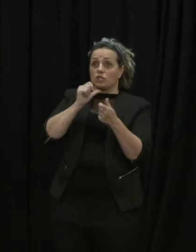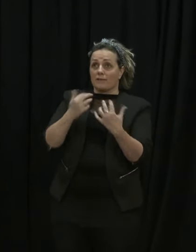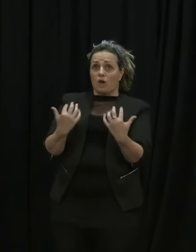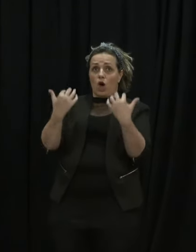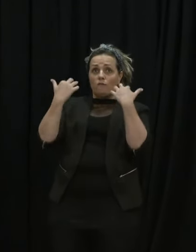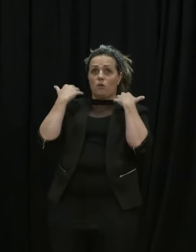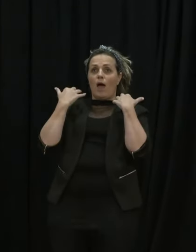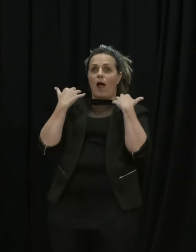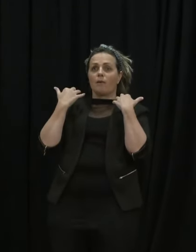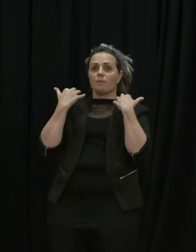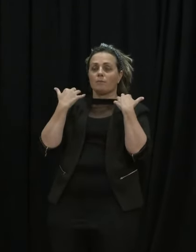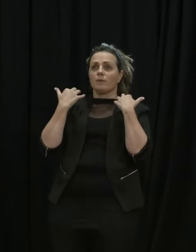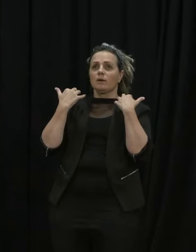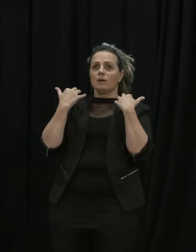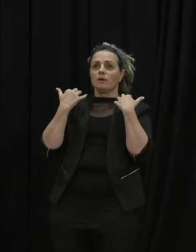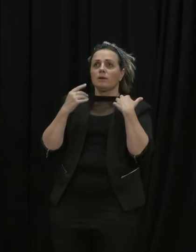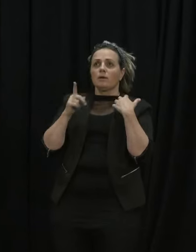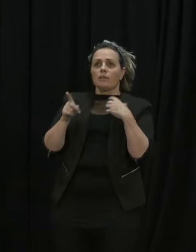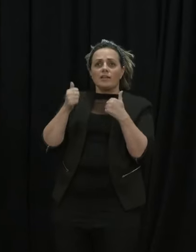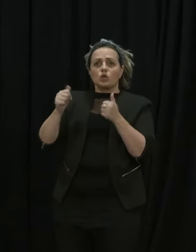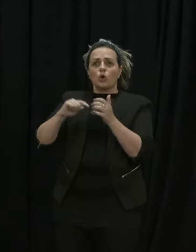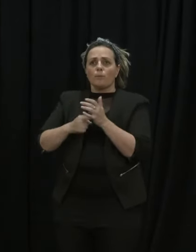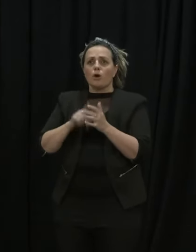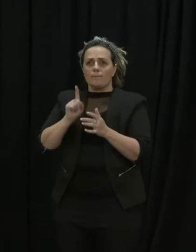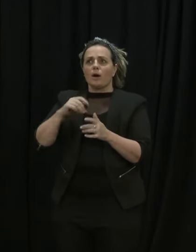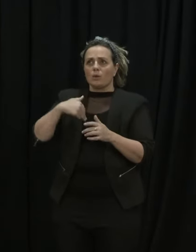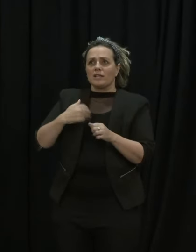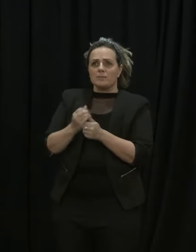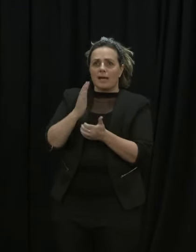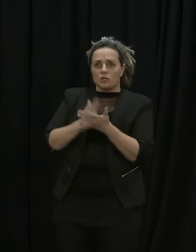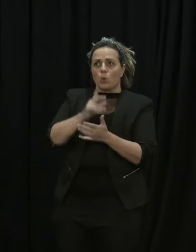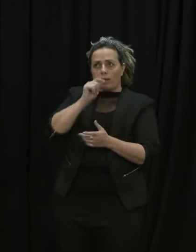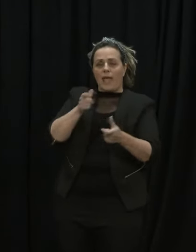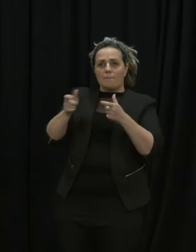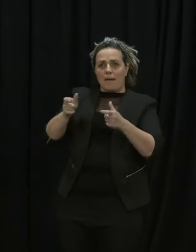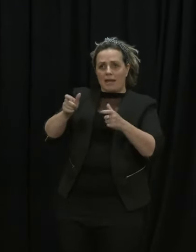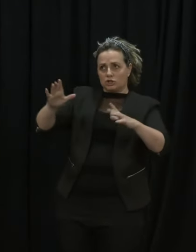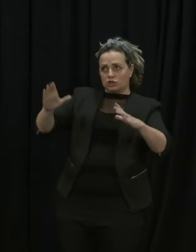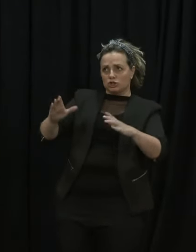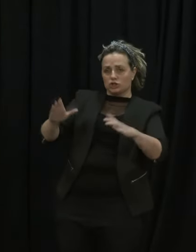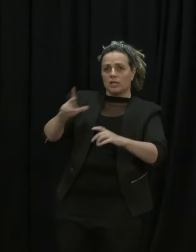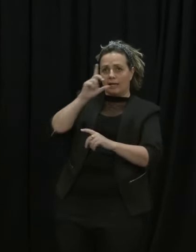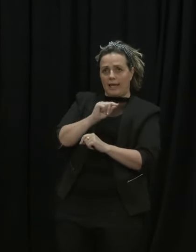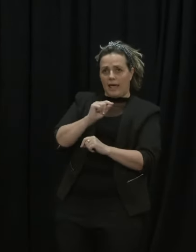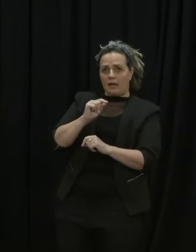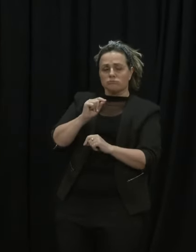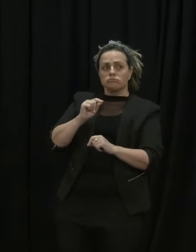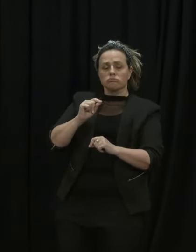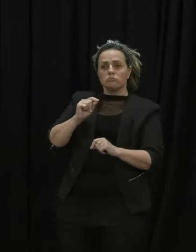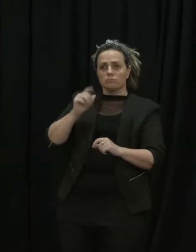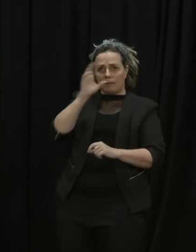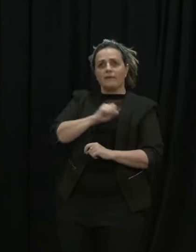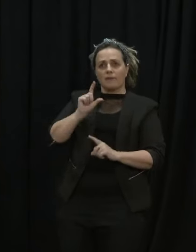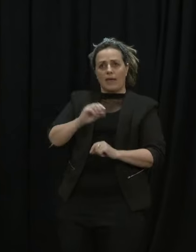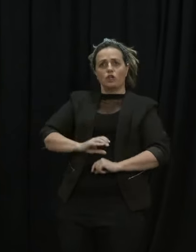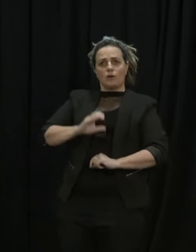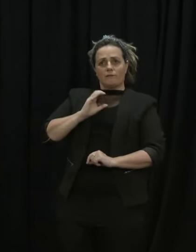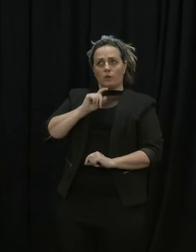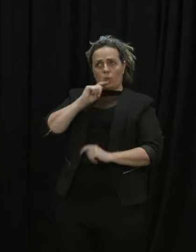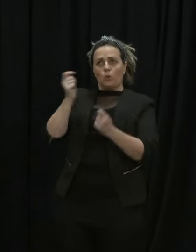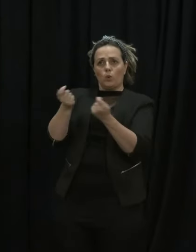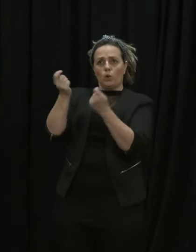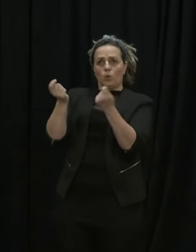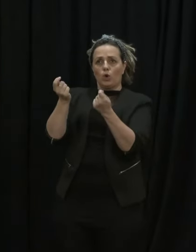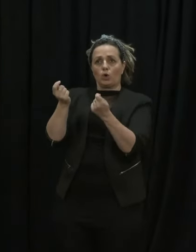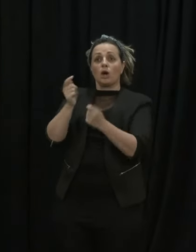system and whether or not it is manageable and we do believe that it is manageable but as we obviously get to a greater number of cases particularly a greater